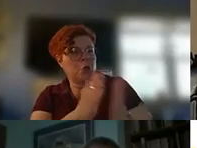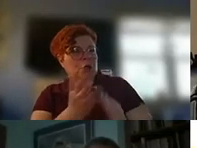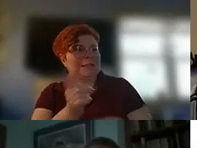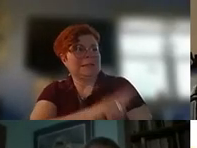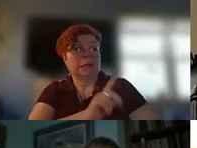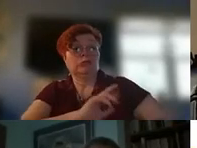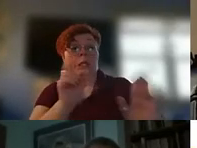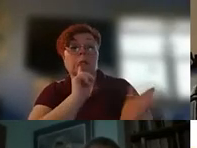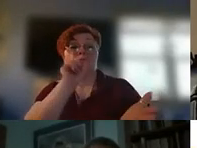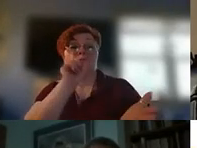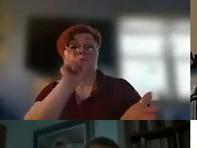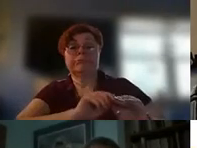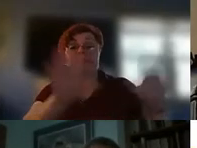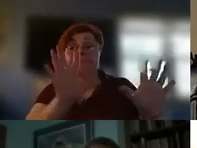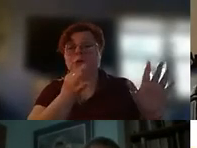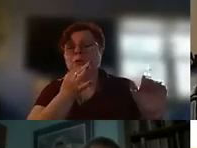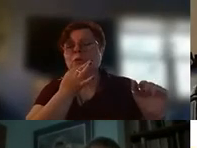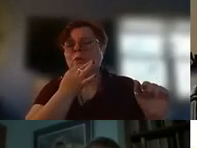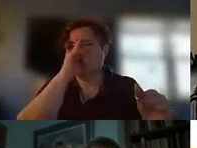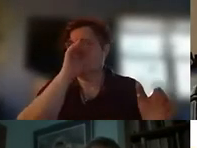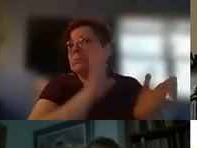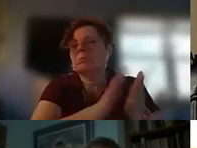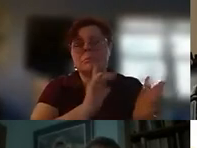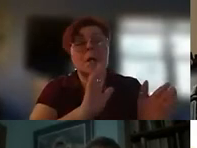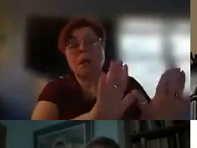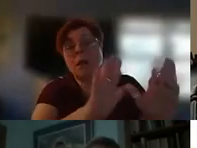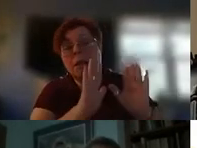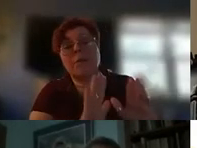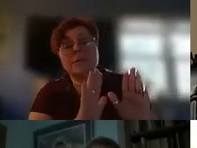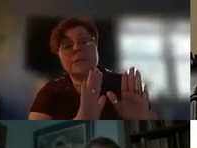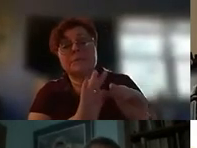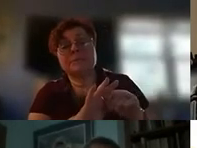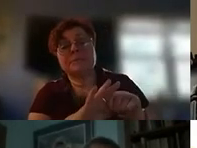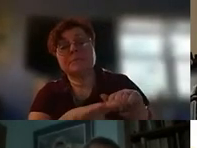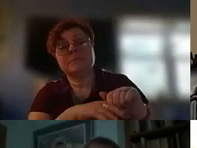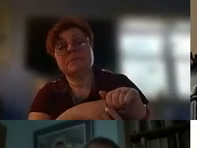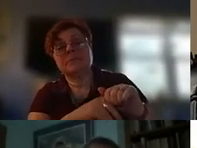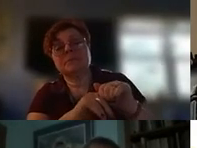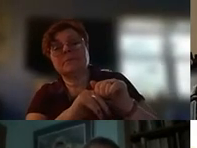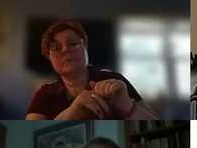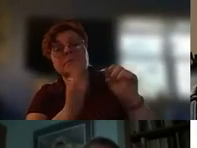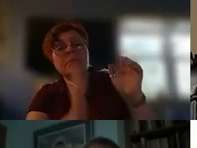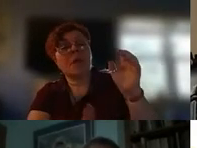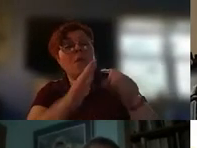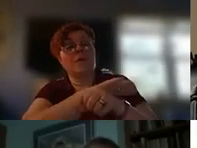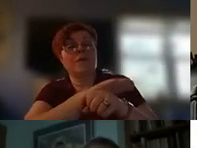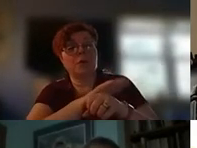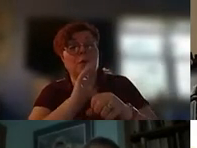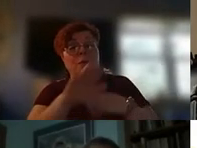um it it it's a lovely um overview of contemporary new hampshire